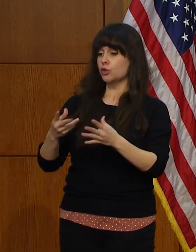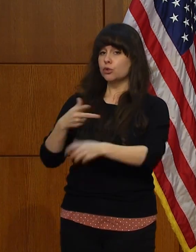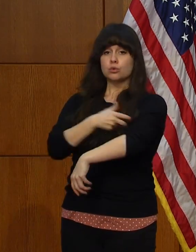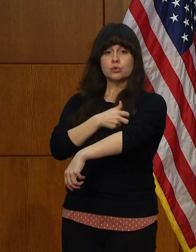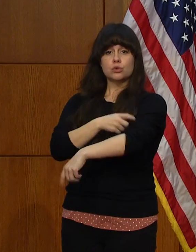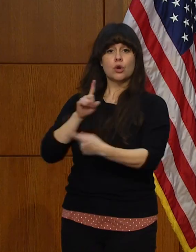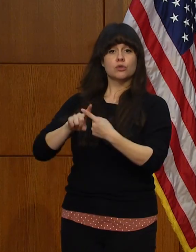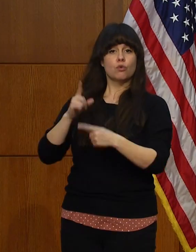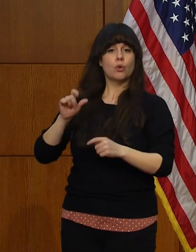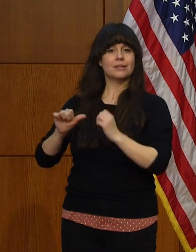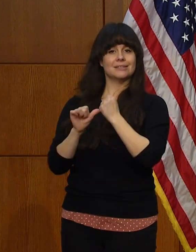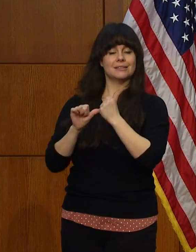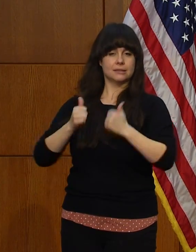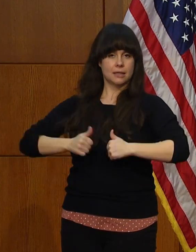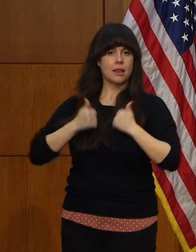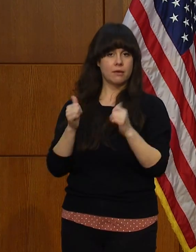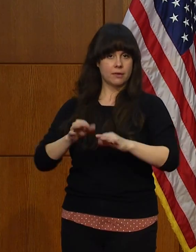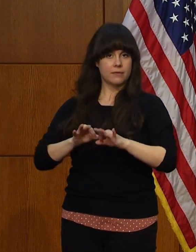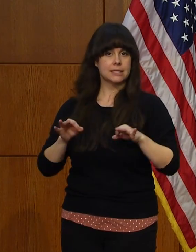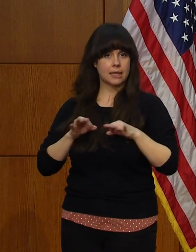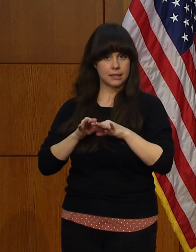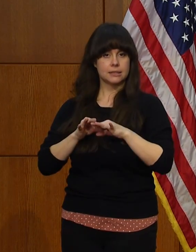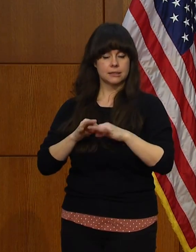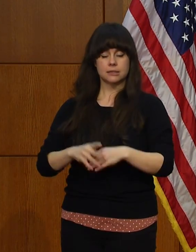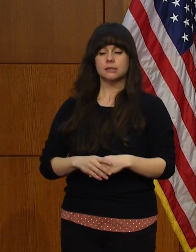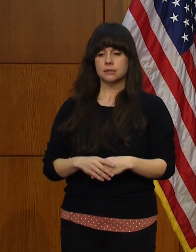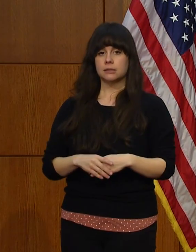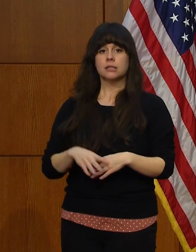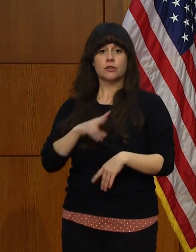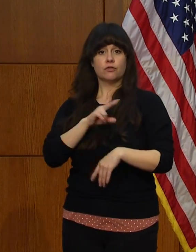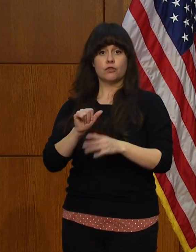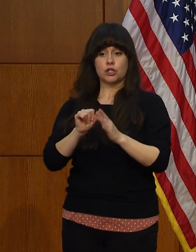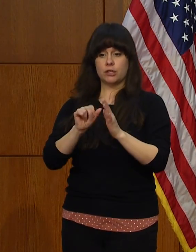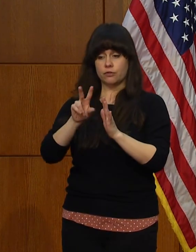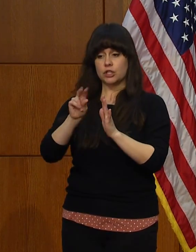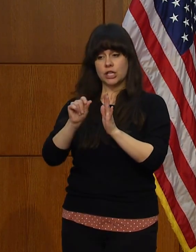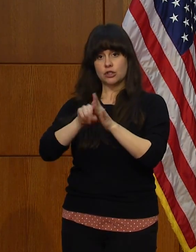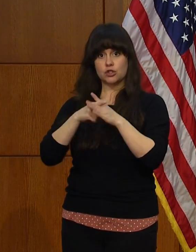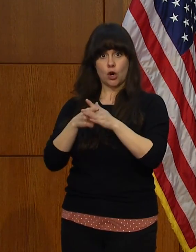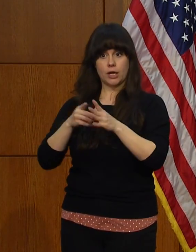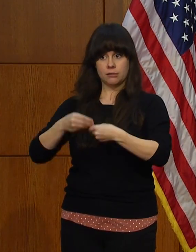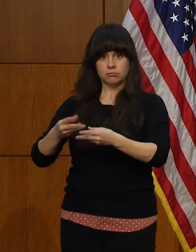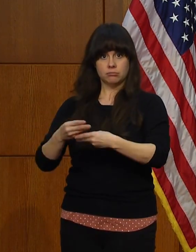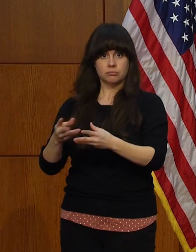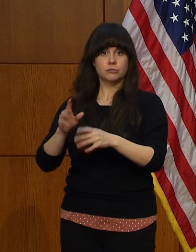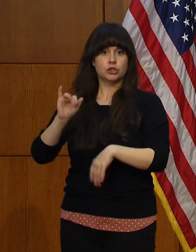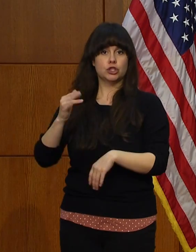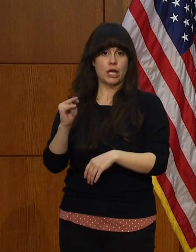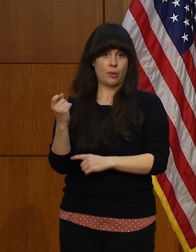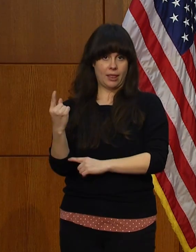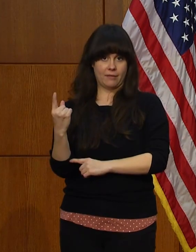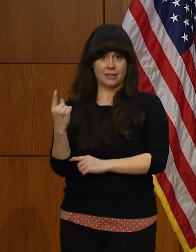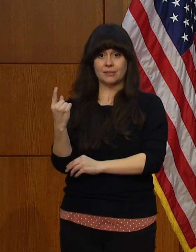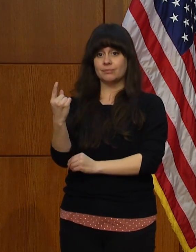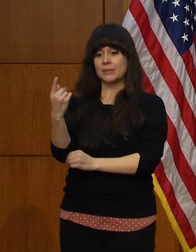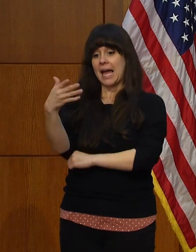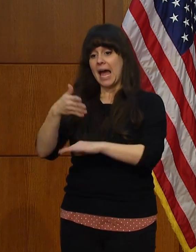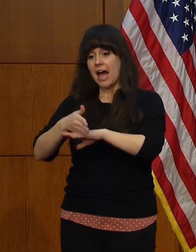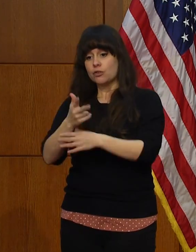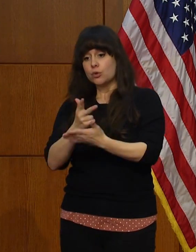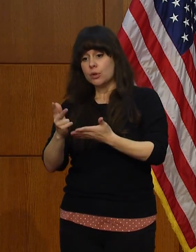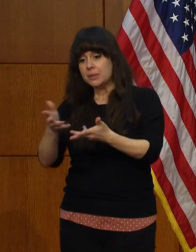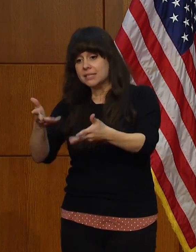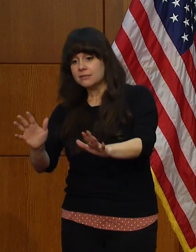assisted living facilities, which Virginia activated on January 11th. And within three weeks, we'll have all 611